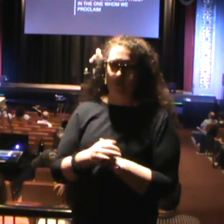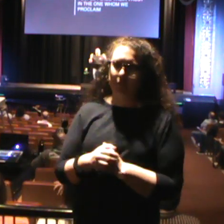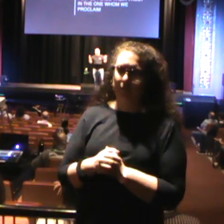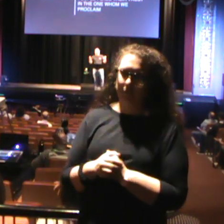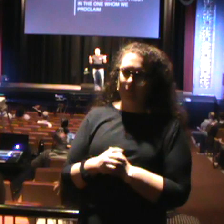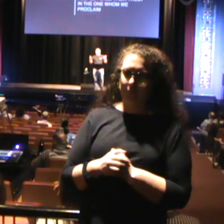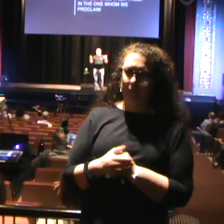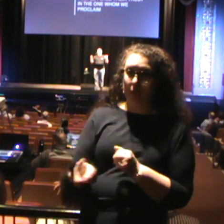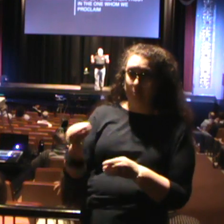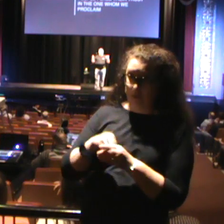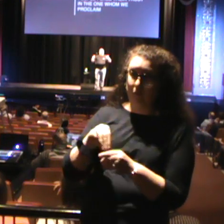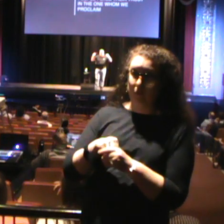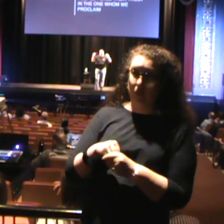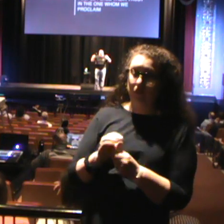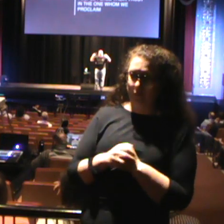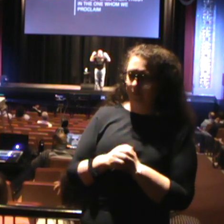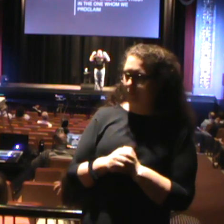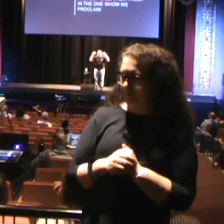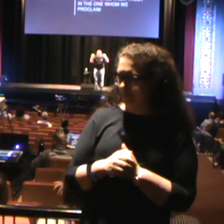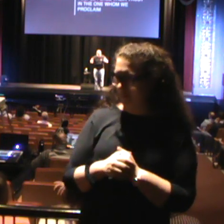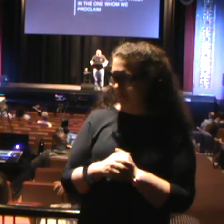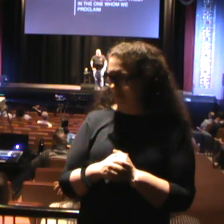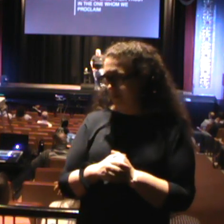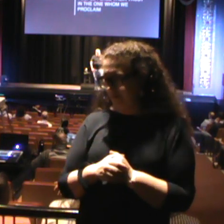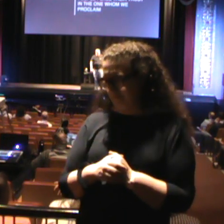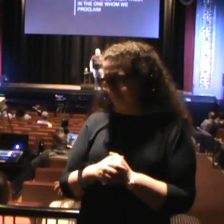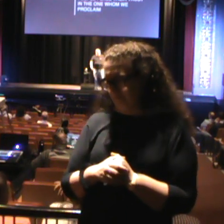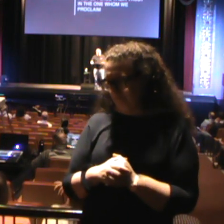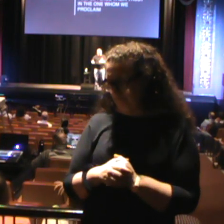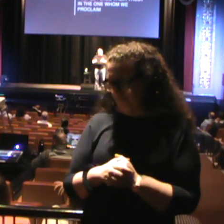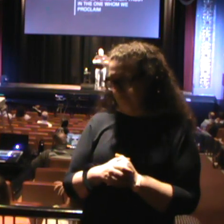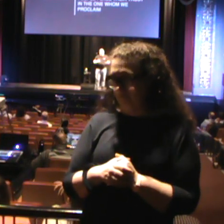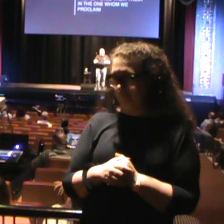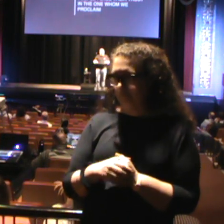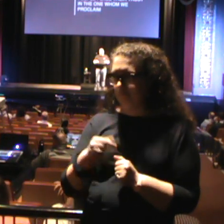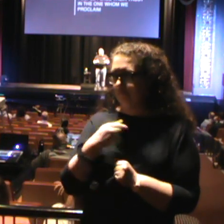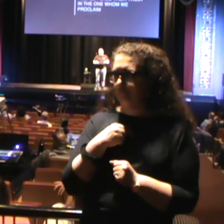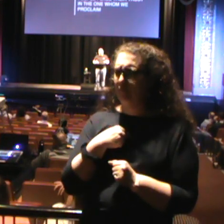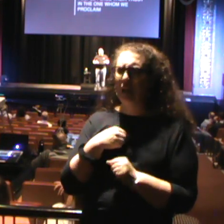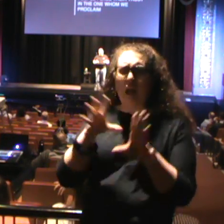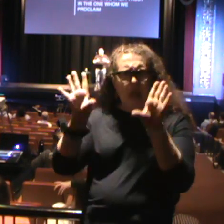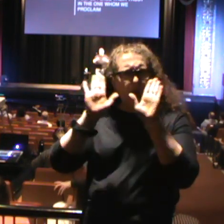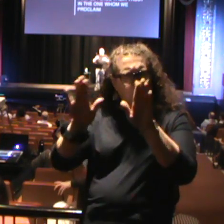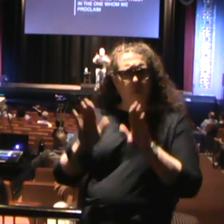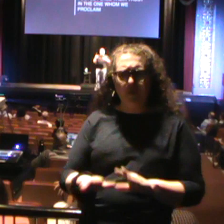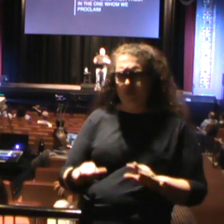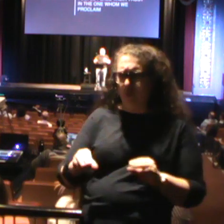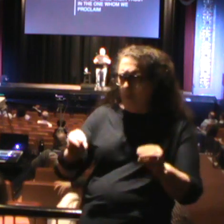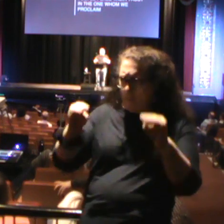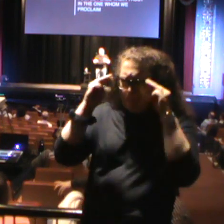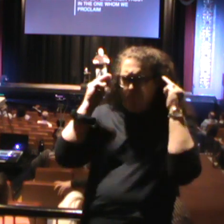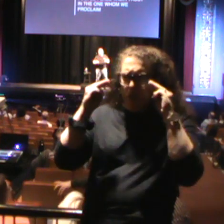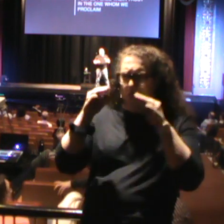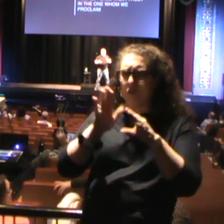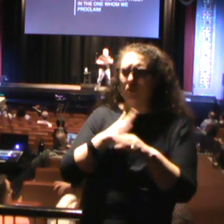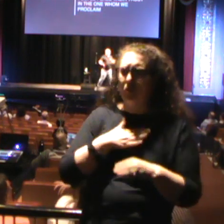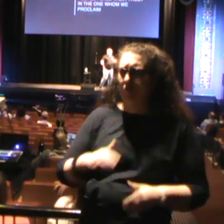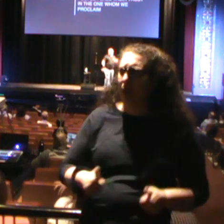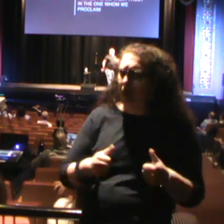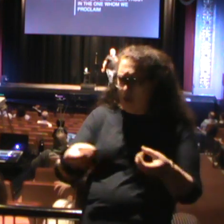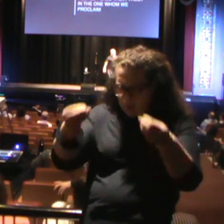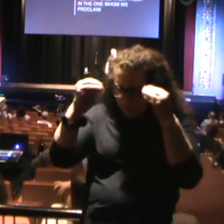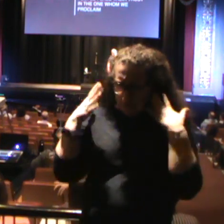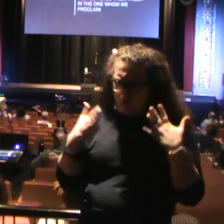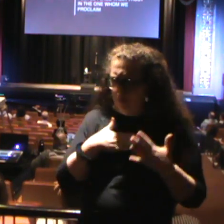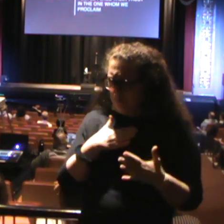You've got to be out there. You've got to be invested. You know, I had great mentors in my life who taught me, like, when I